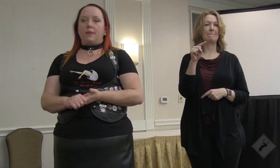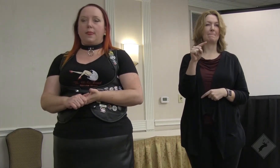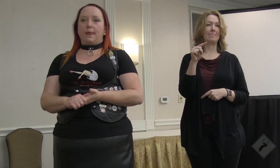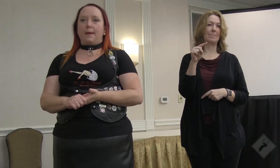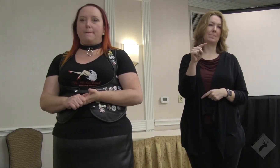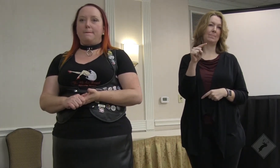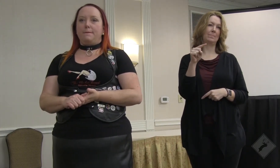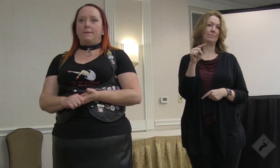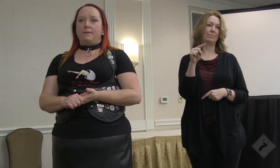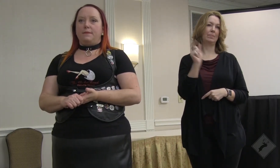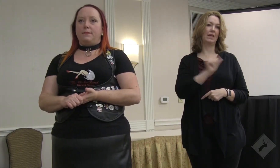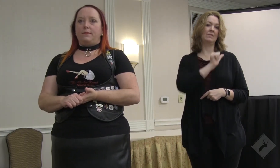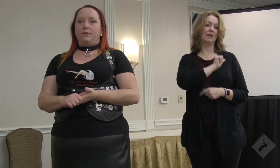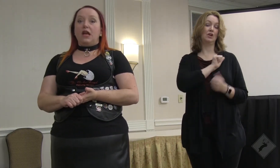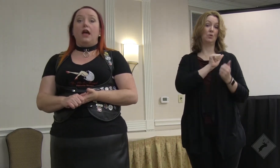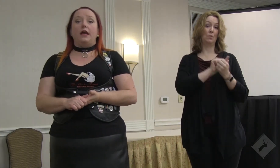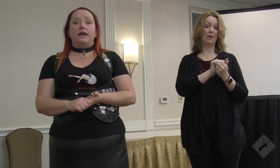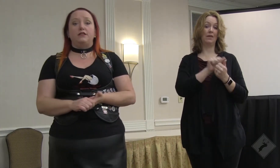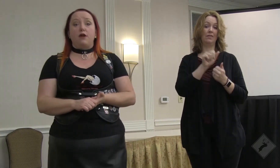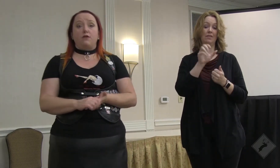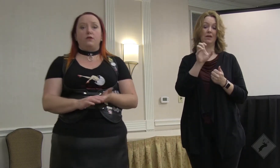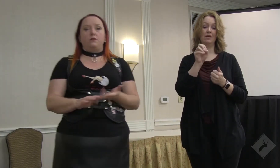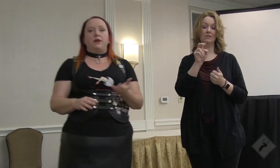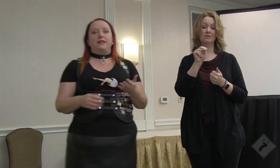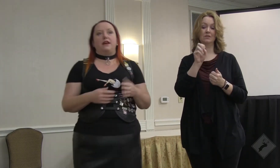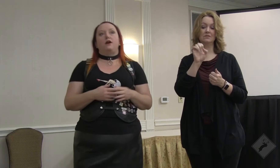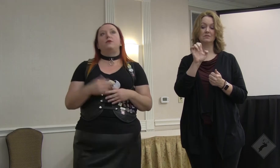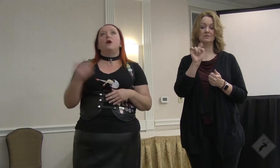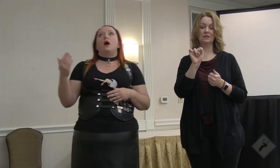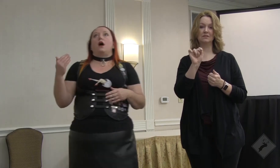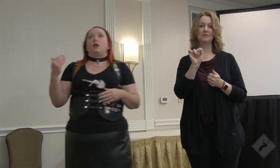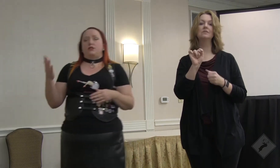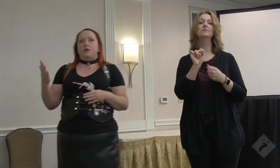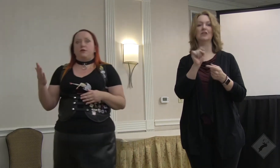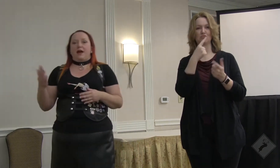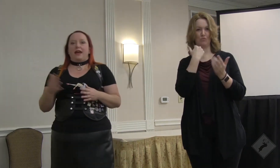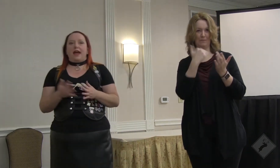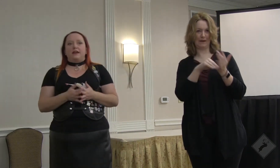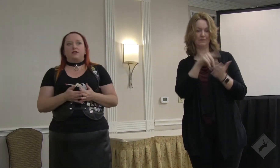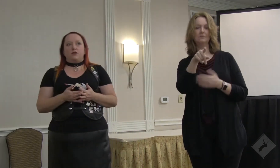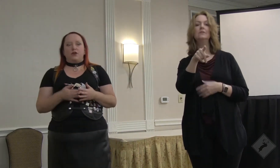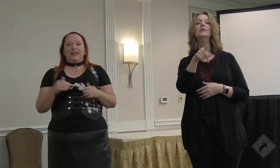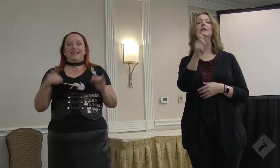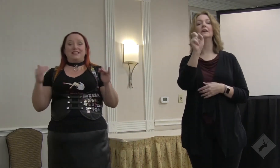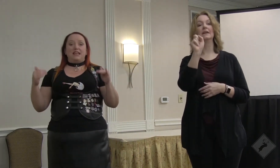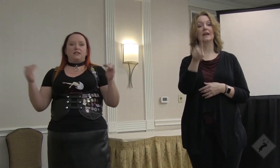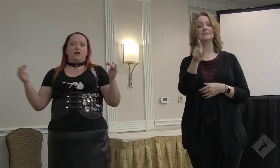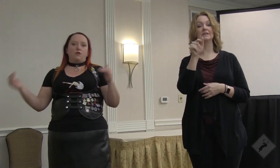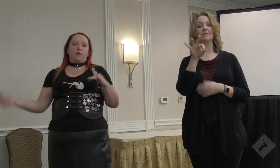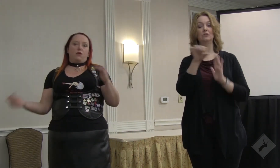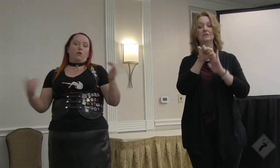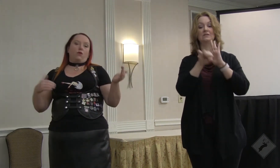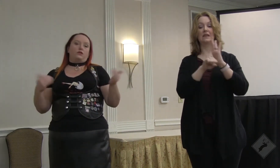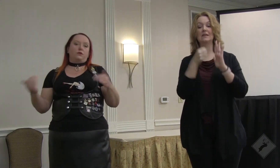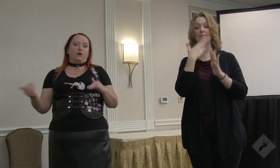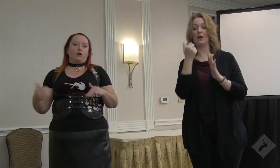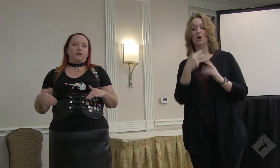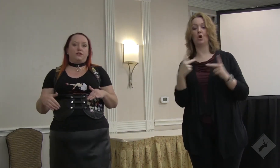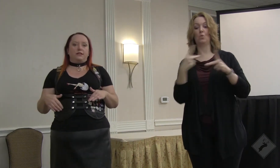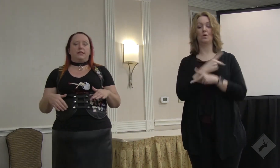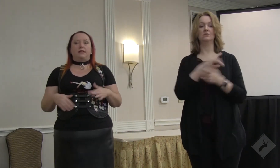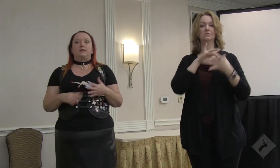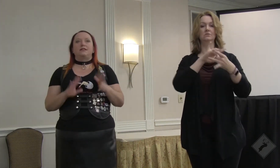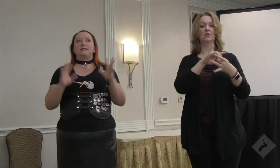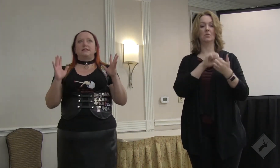an attitude towards consent? In case the microphone didn't pick that up. The gentleman in the back asked, are there any states that are better or worse in